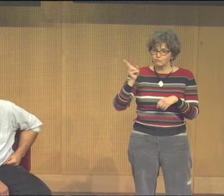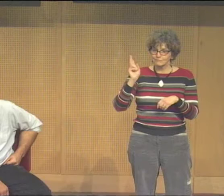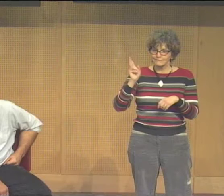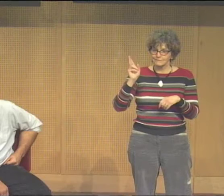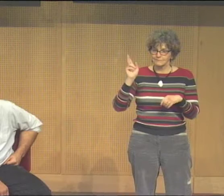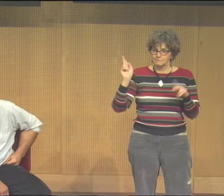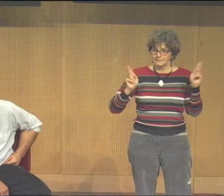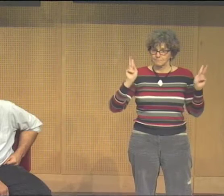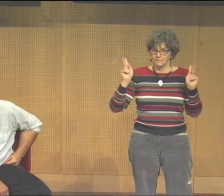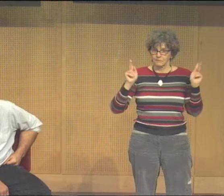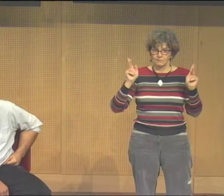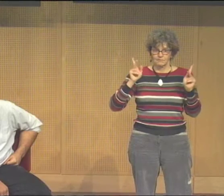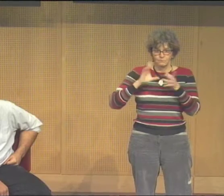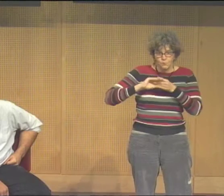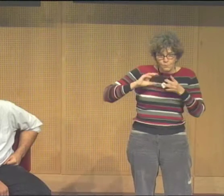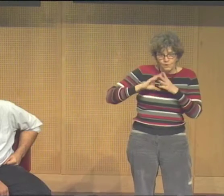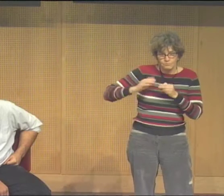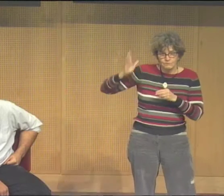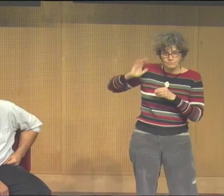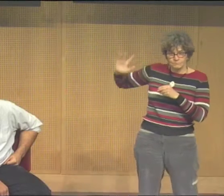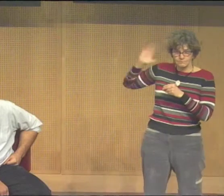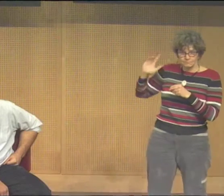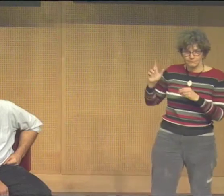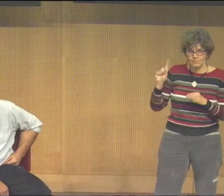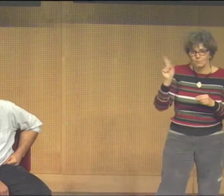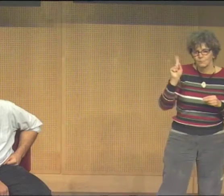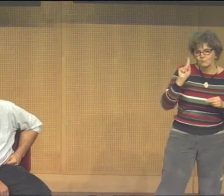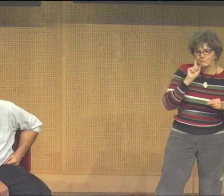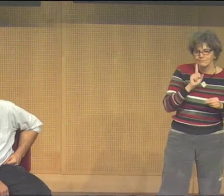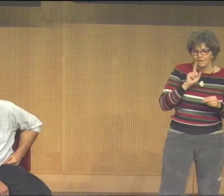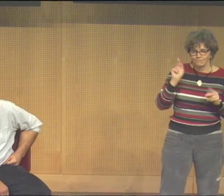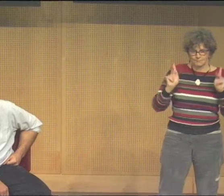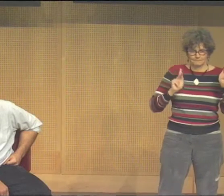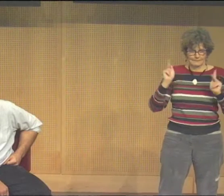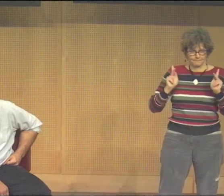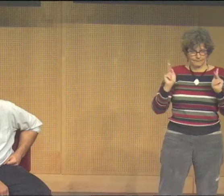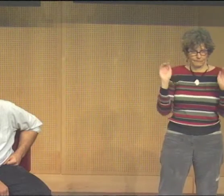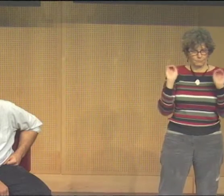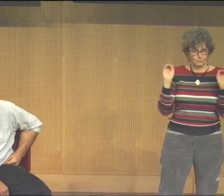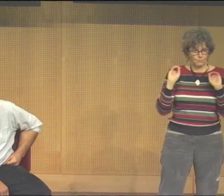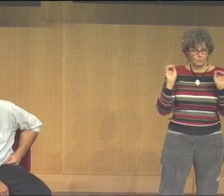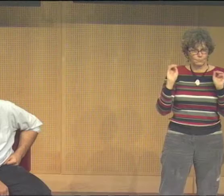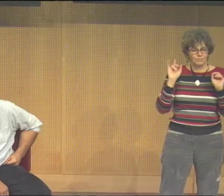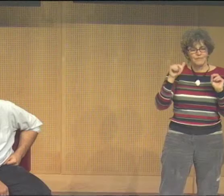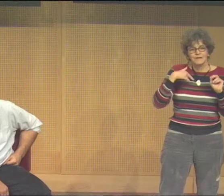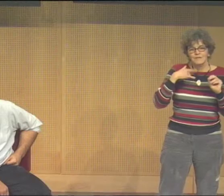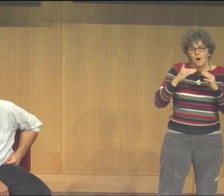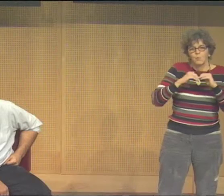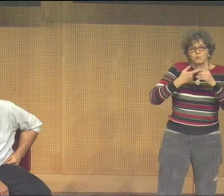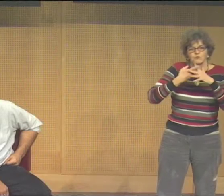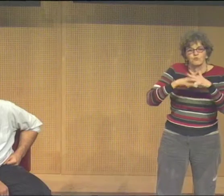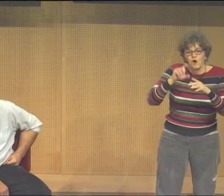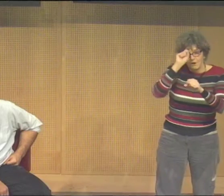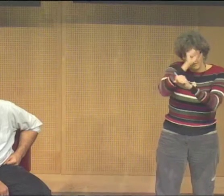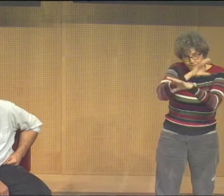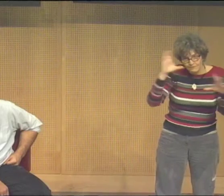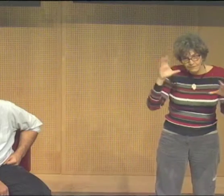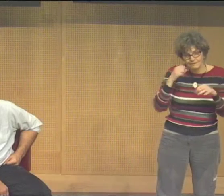oftentimes depict the history of their people and stories from the past in tile. But I had not seen this